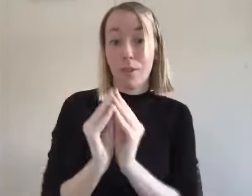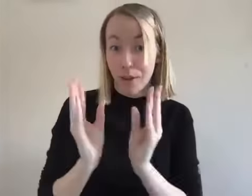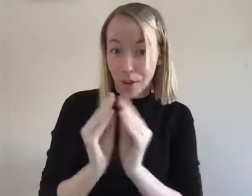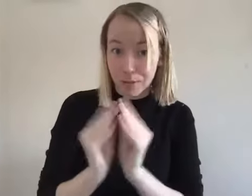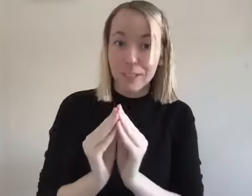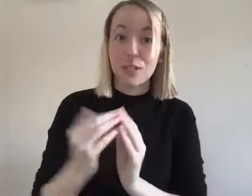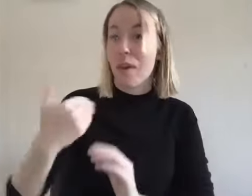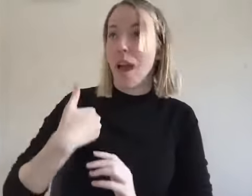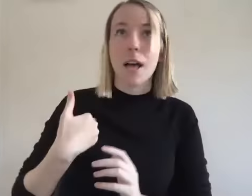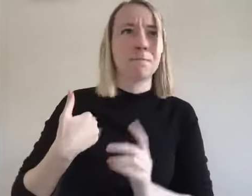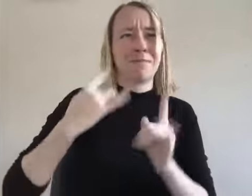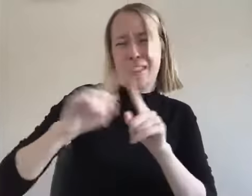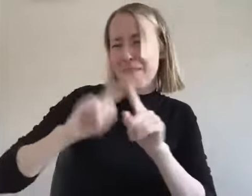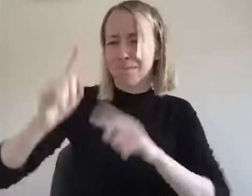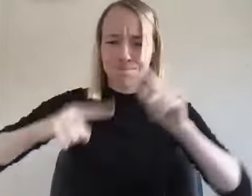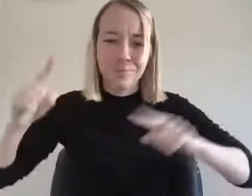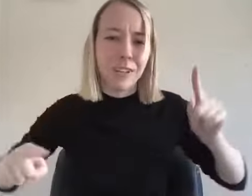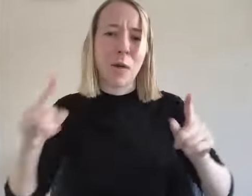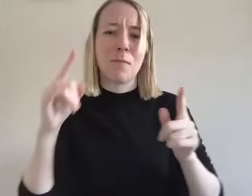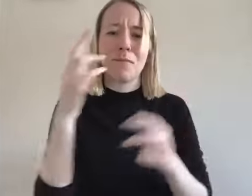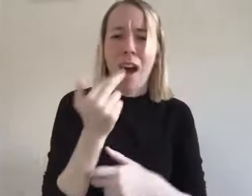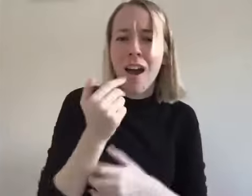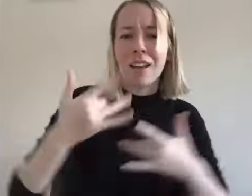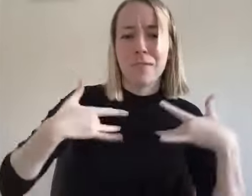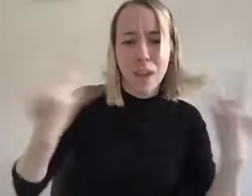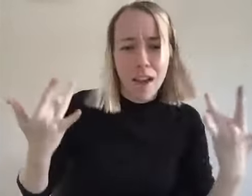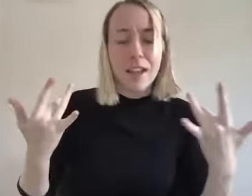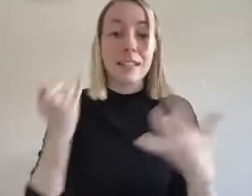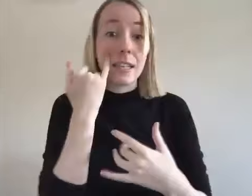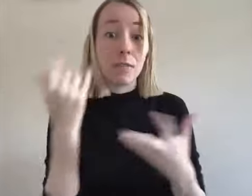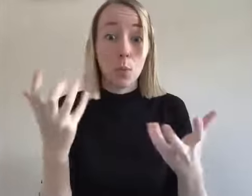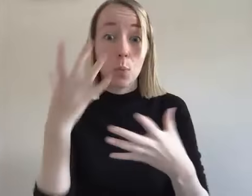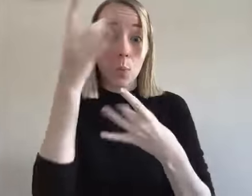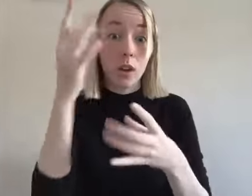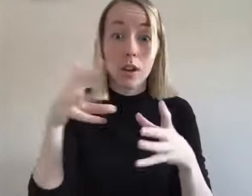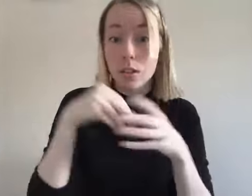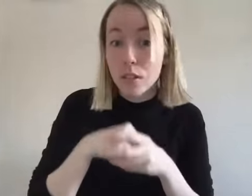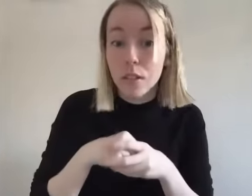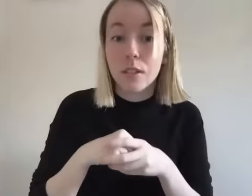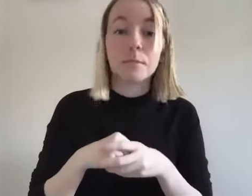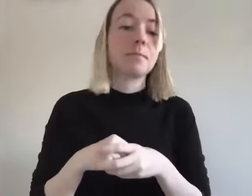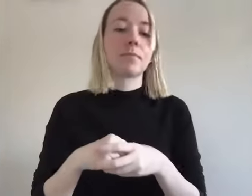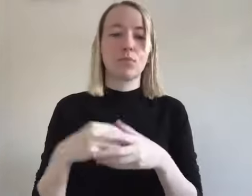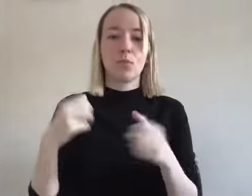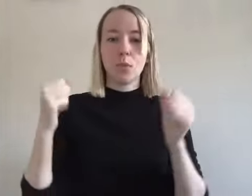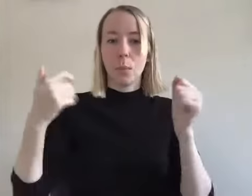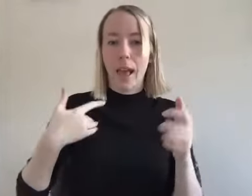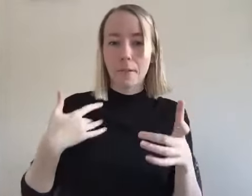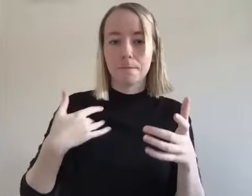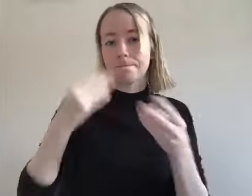alan on conference uh and we have all kinds of silly um events uh if you're interested we have uh we'll we'll